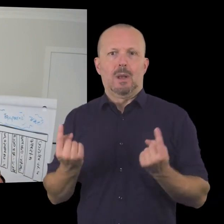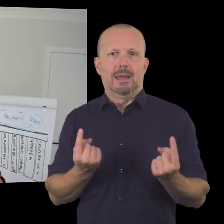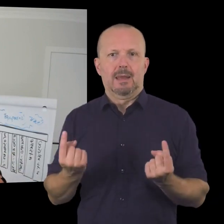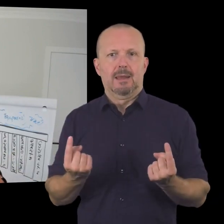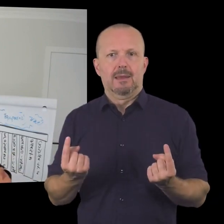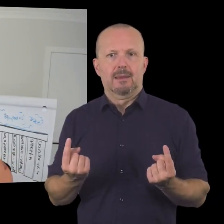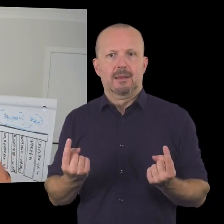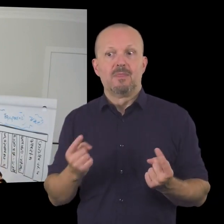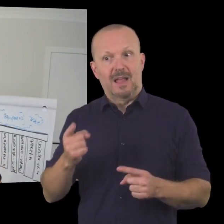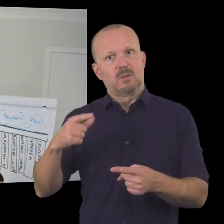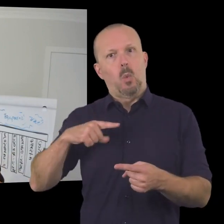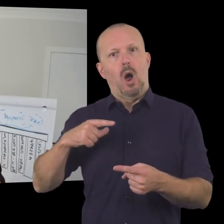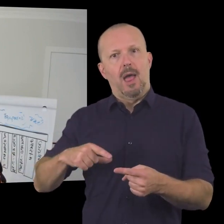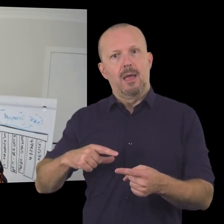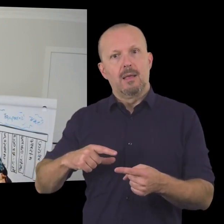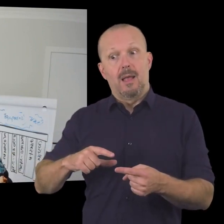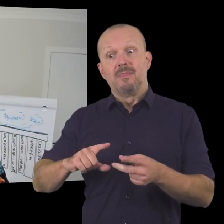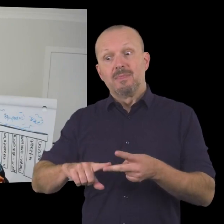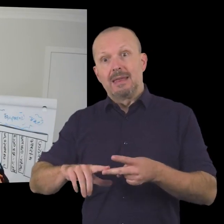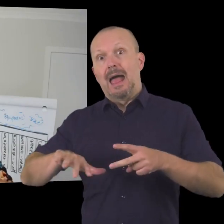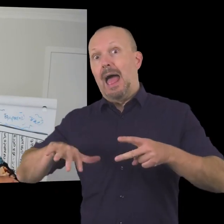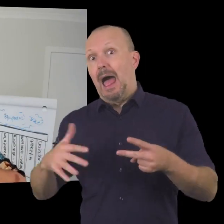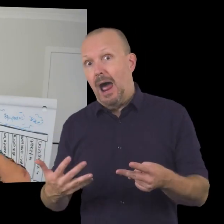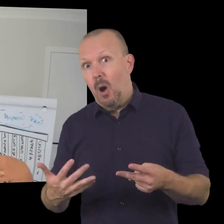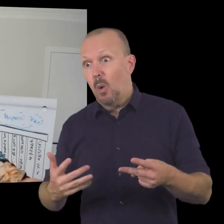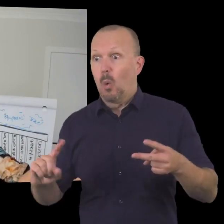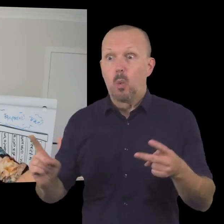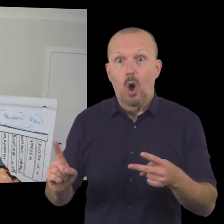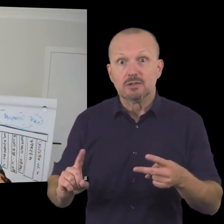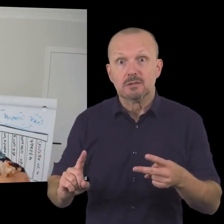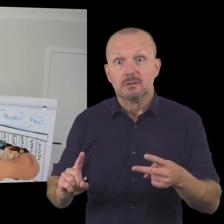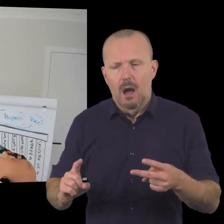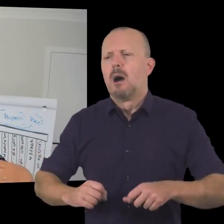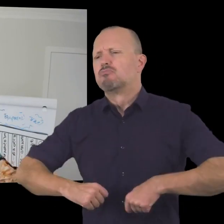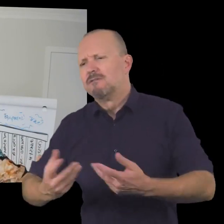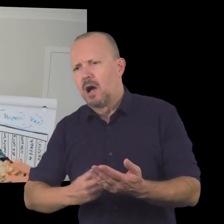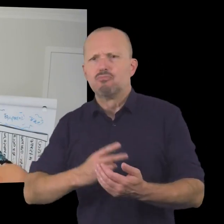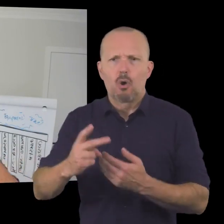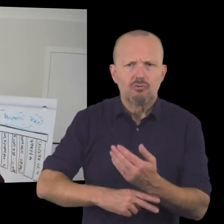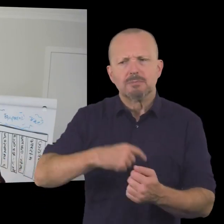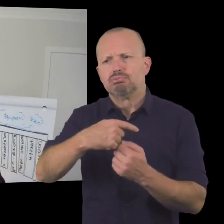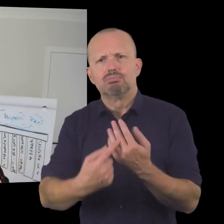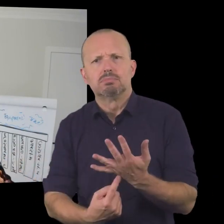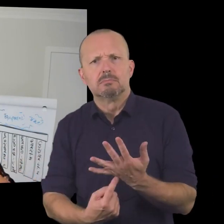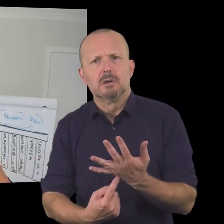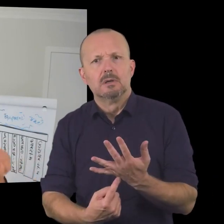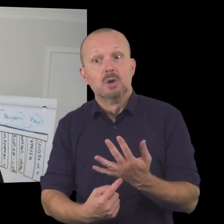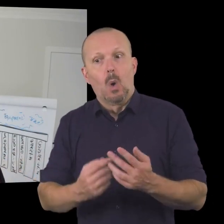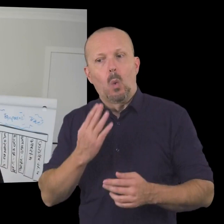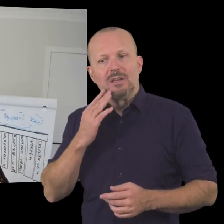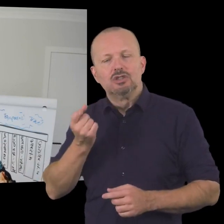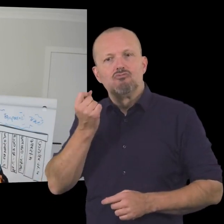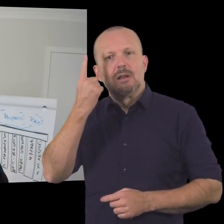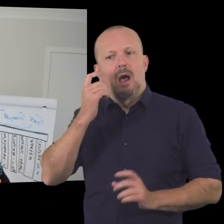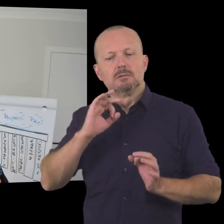once she got to that point and she was really clear around why they existed she could then go out to her community uh and connect with people and really